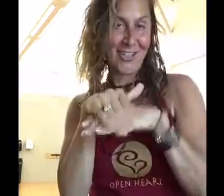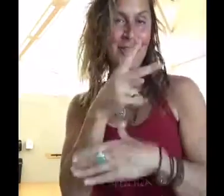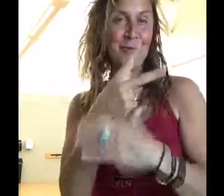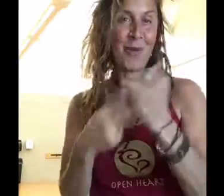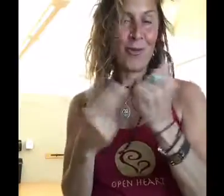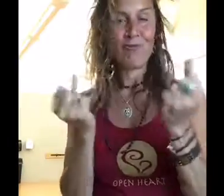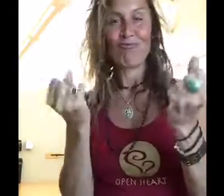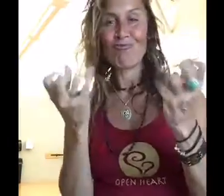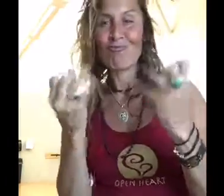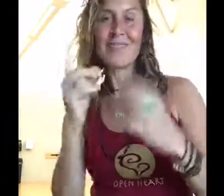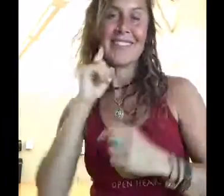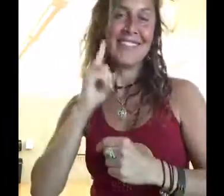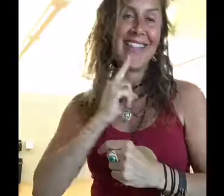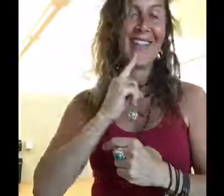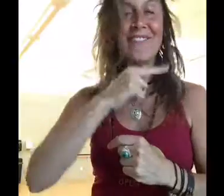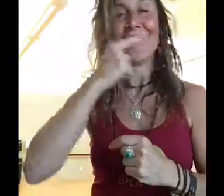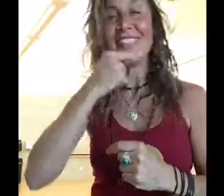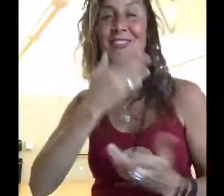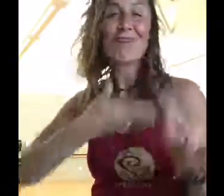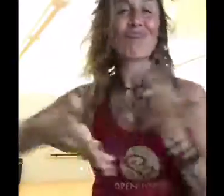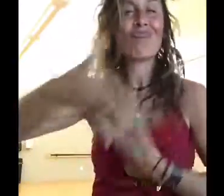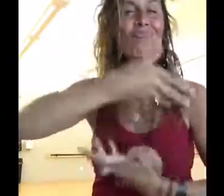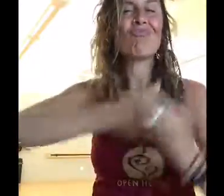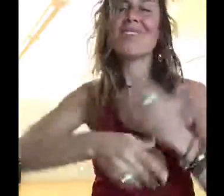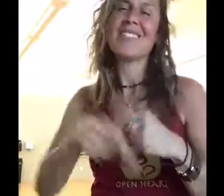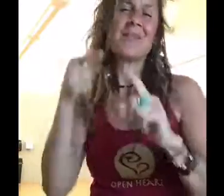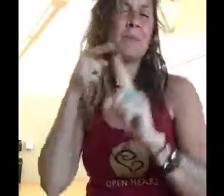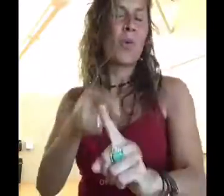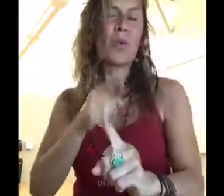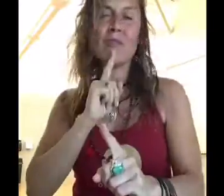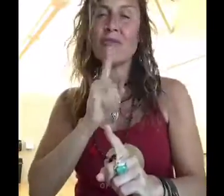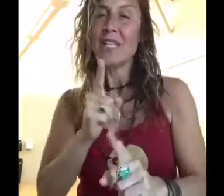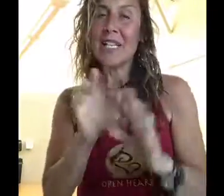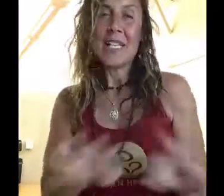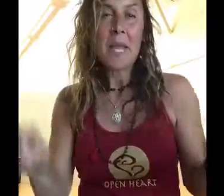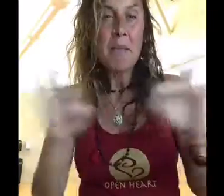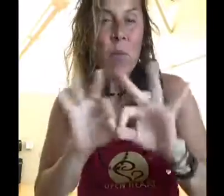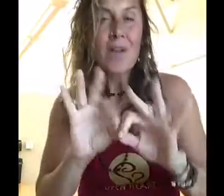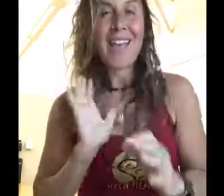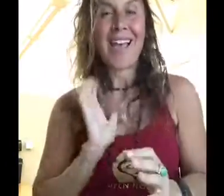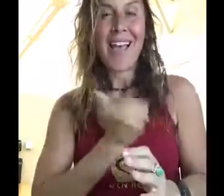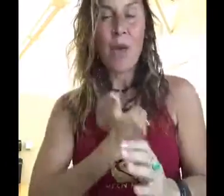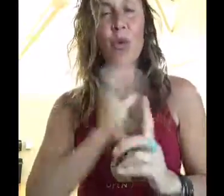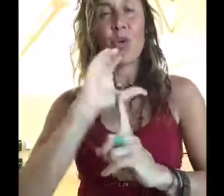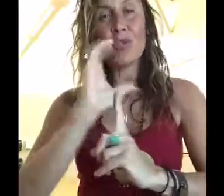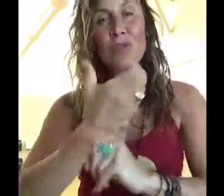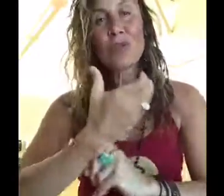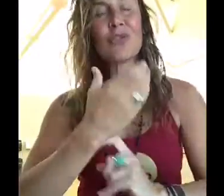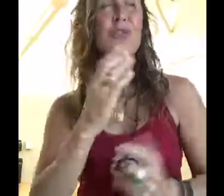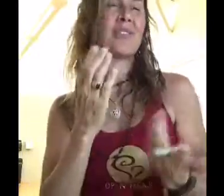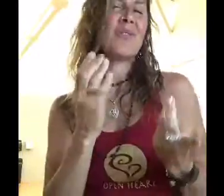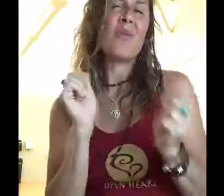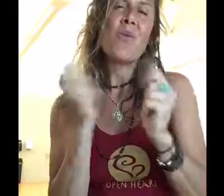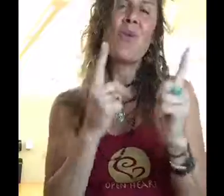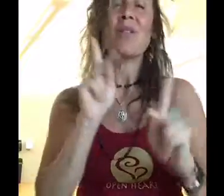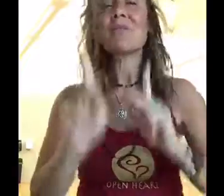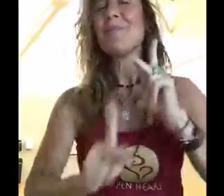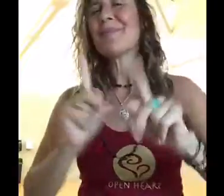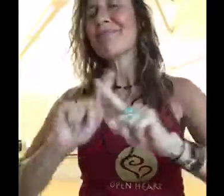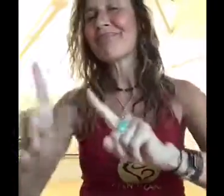ASL and English we had both signing and speaking hearing and deaf coming together and that's really the goal